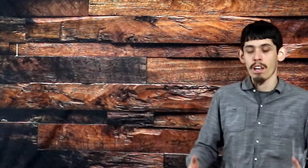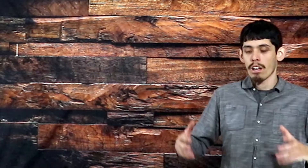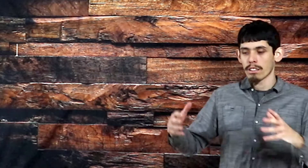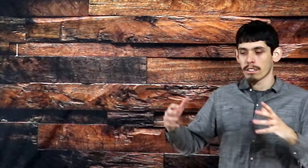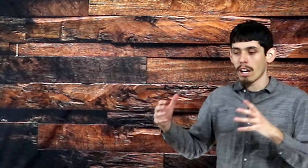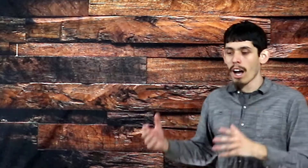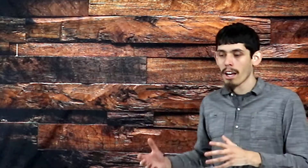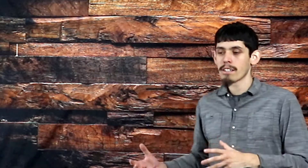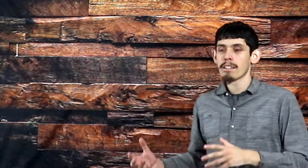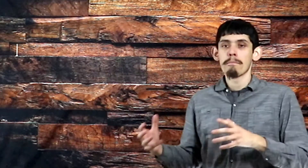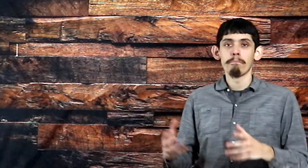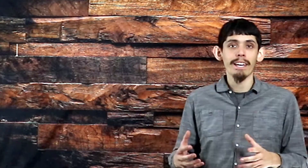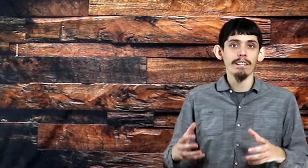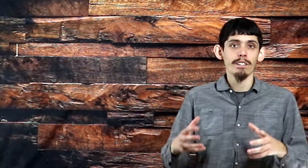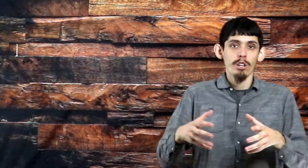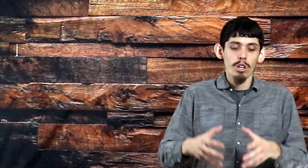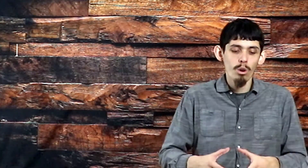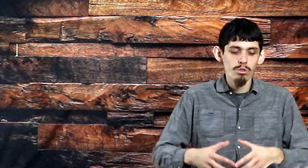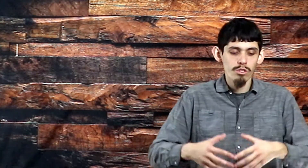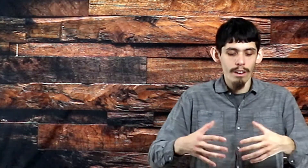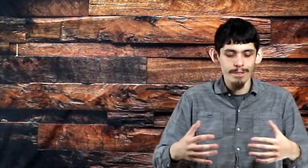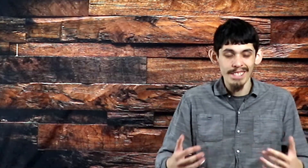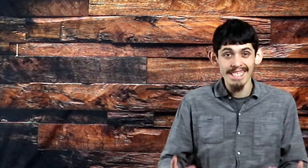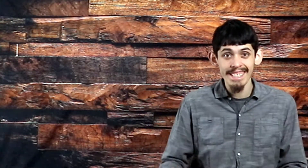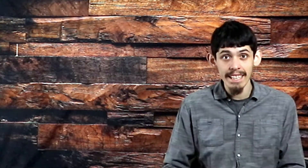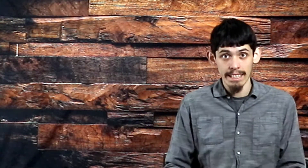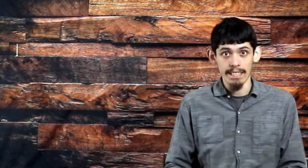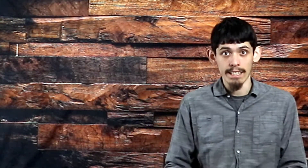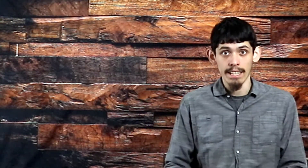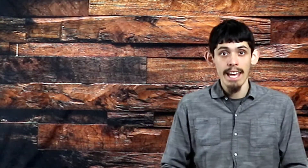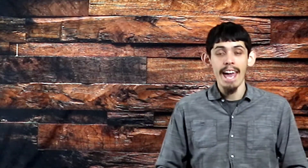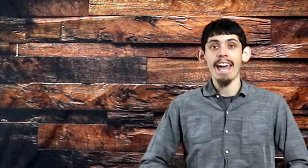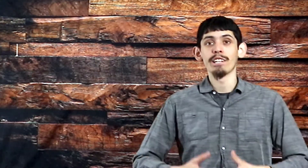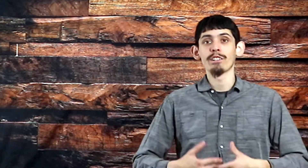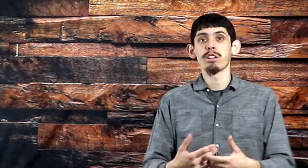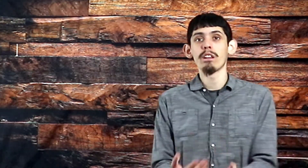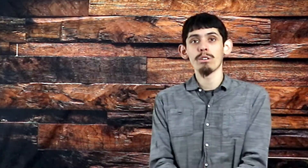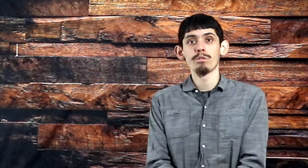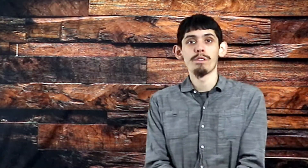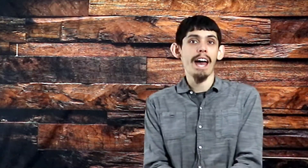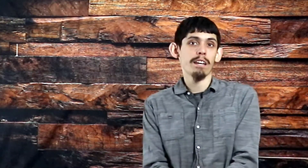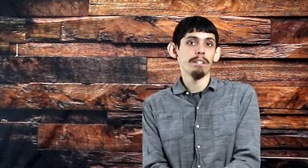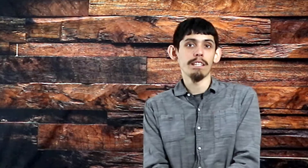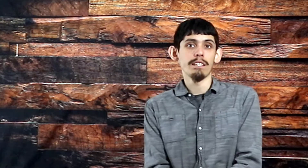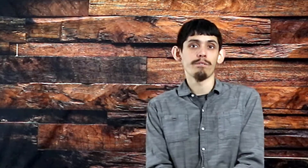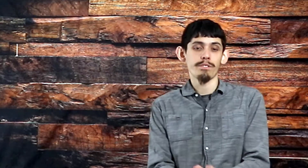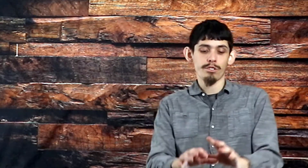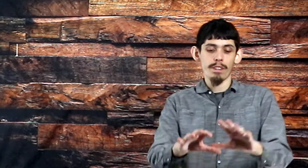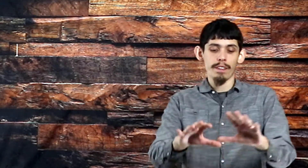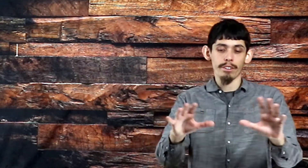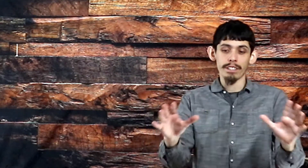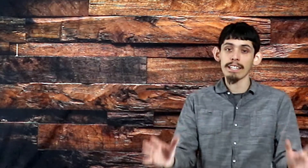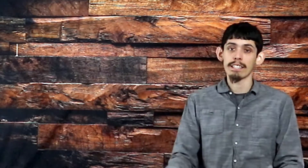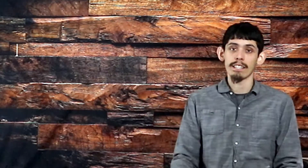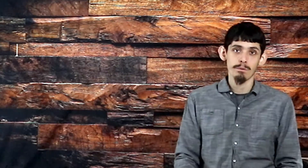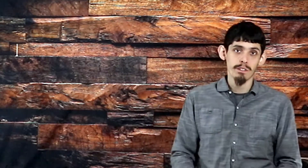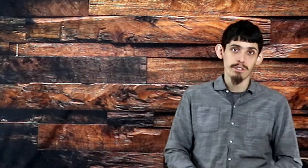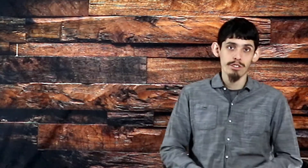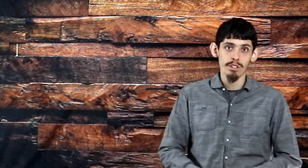God made coats of skin and clothed Adam and Eve so that their nakedness wouldn't show.